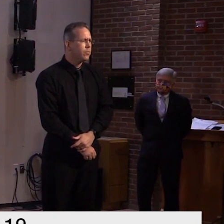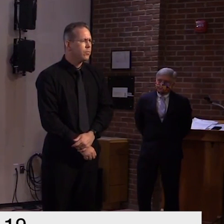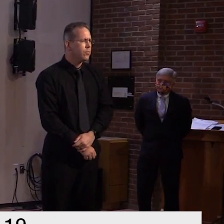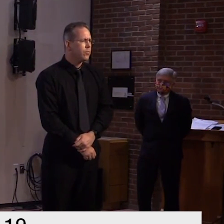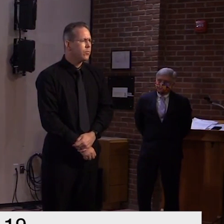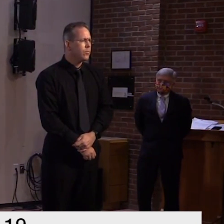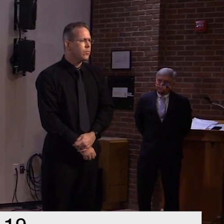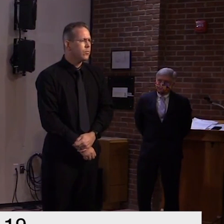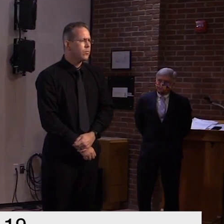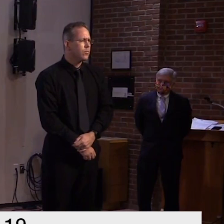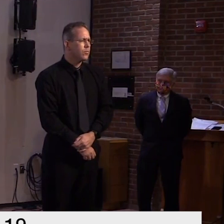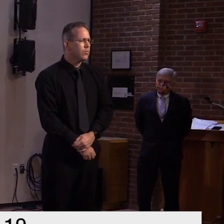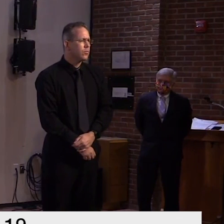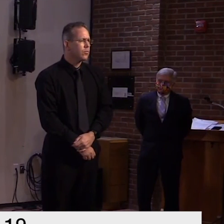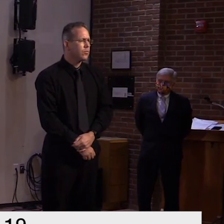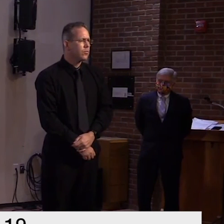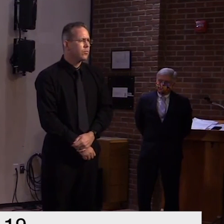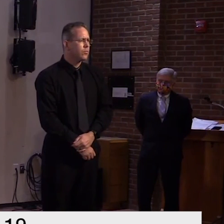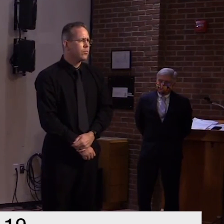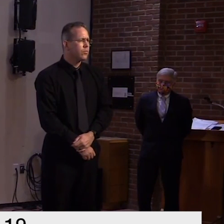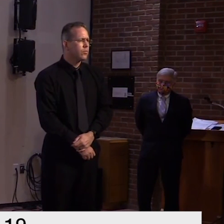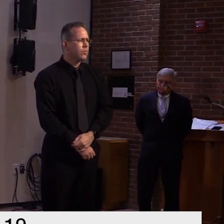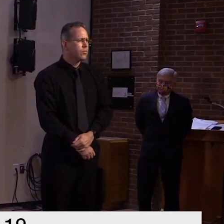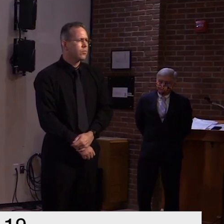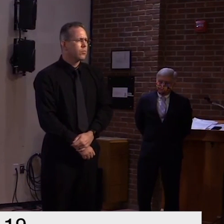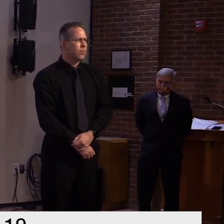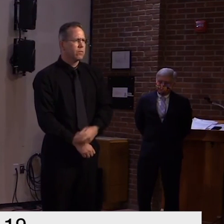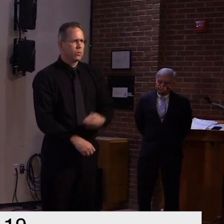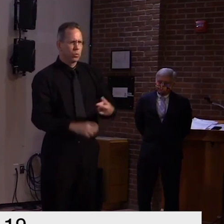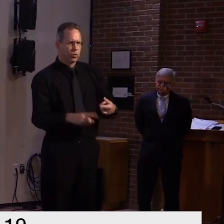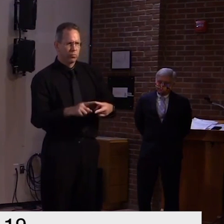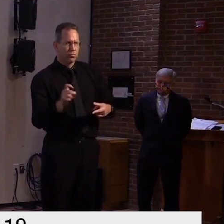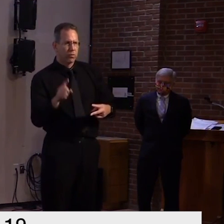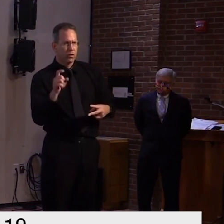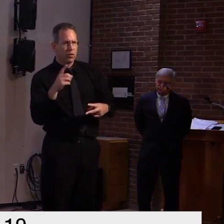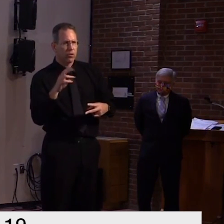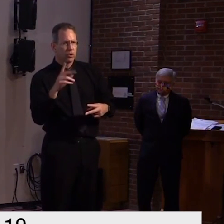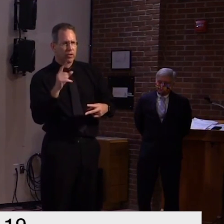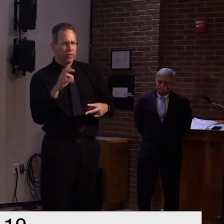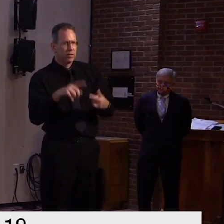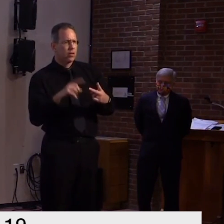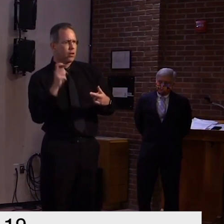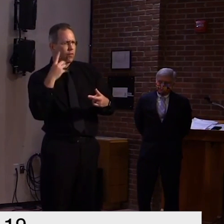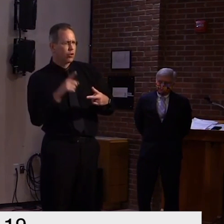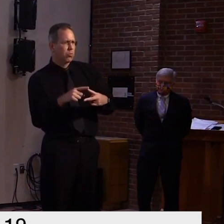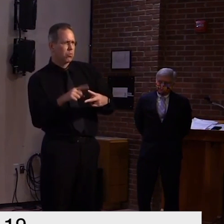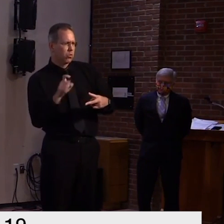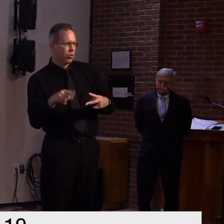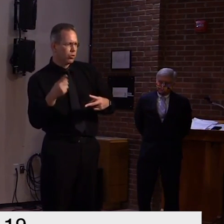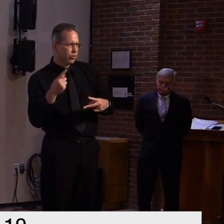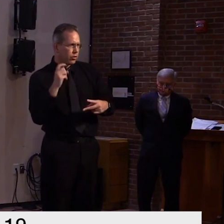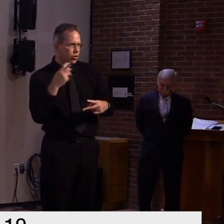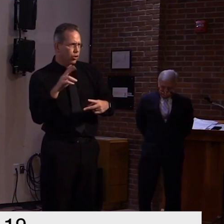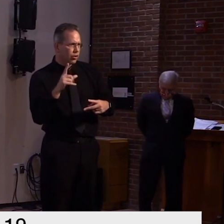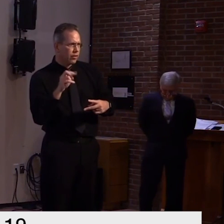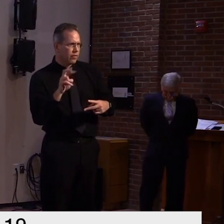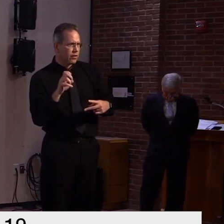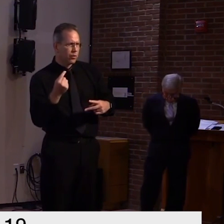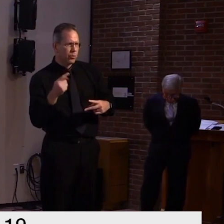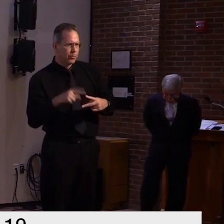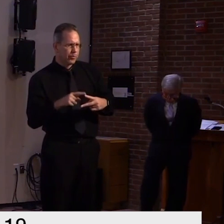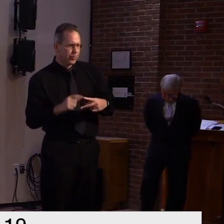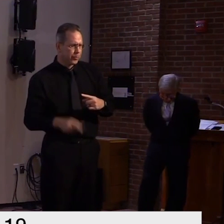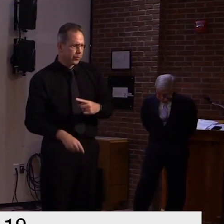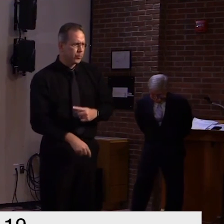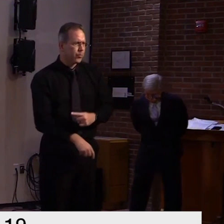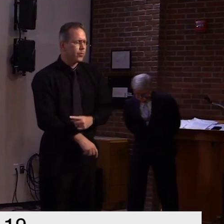if i may um dr levine um you said that uh one has to be careful when one looks at